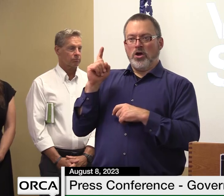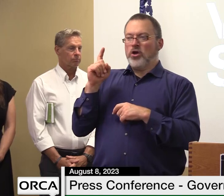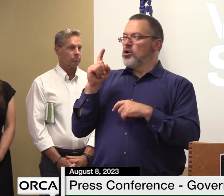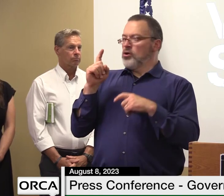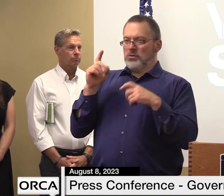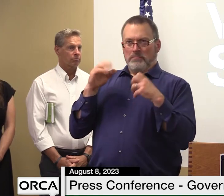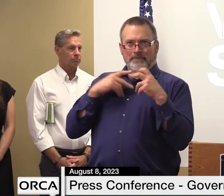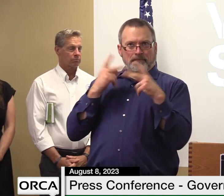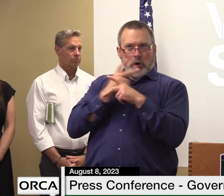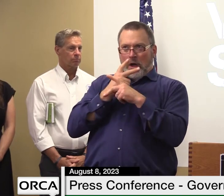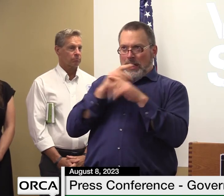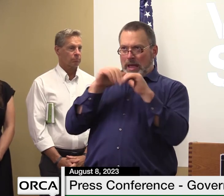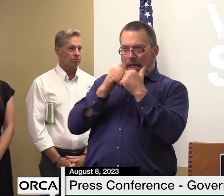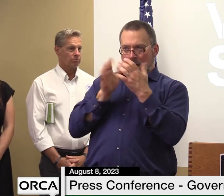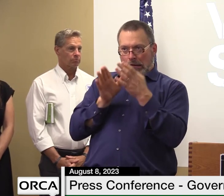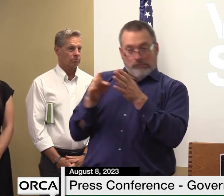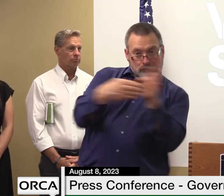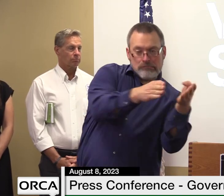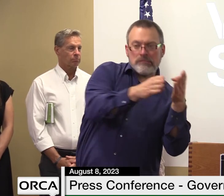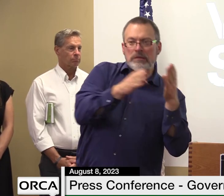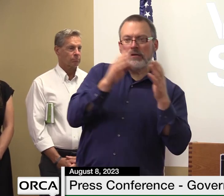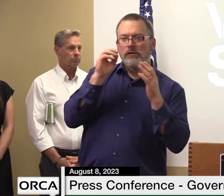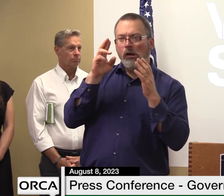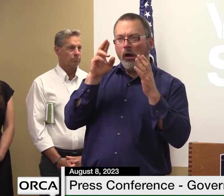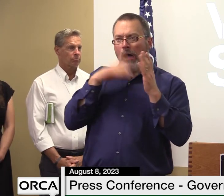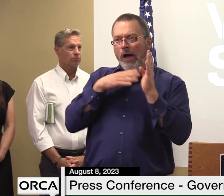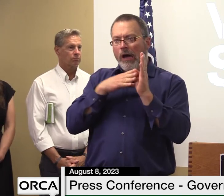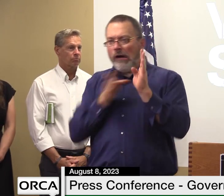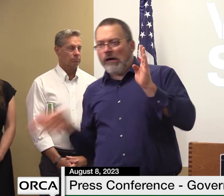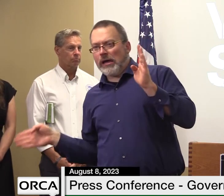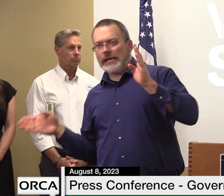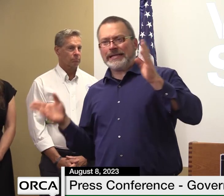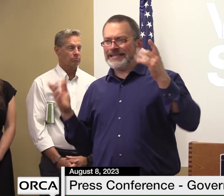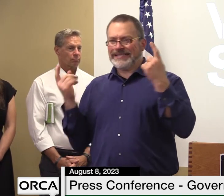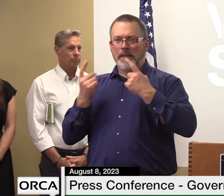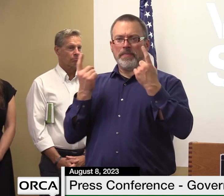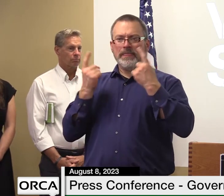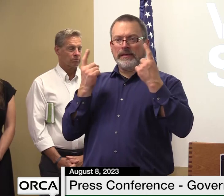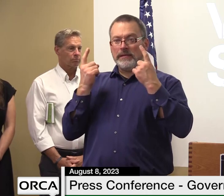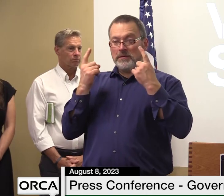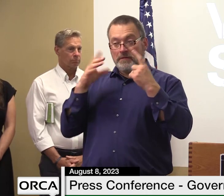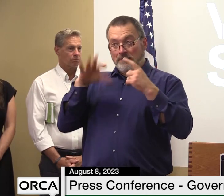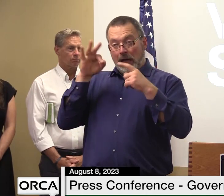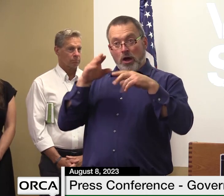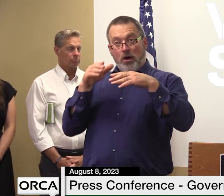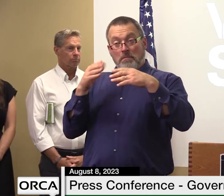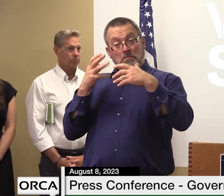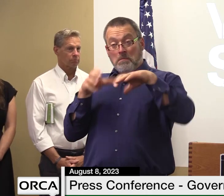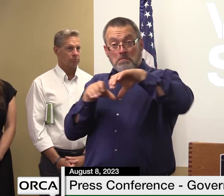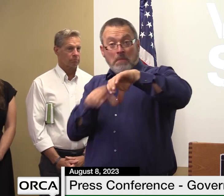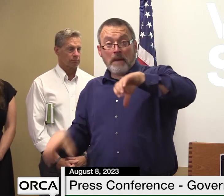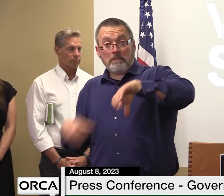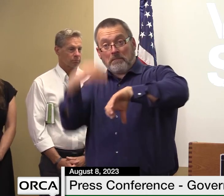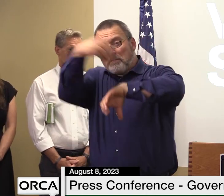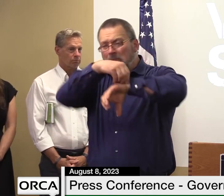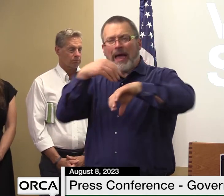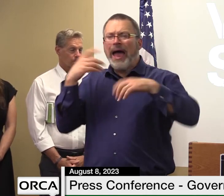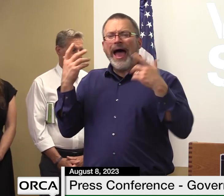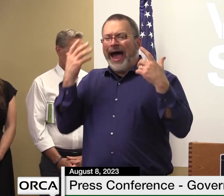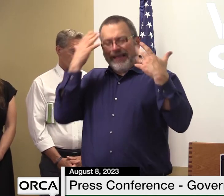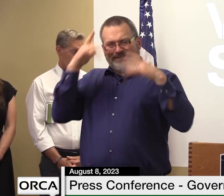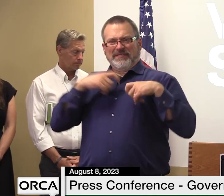maybe be able to divert it down to where there's a culvert a main culvert underneath the highway instead of